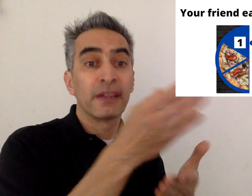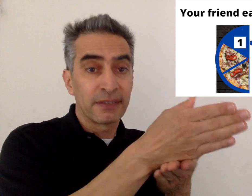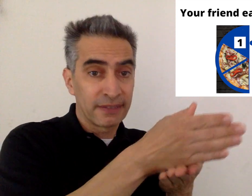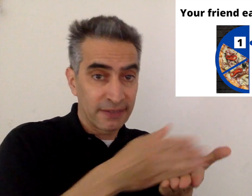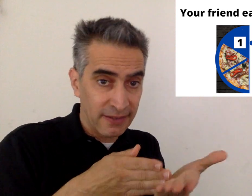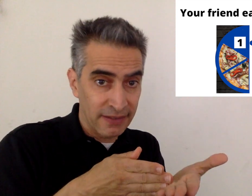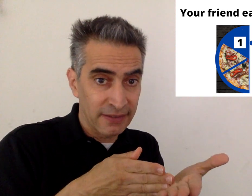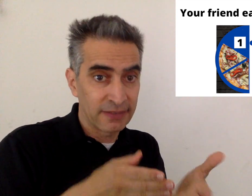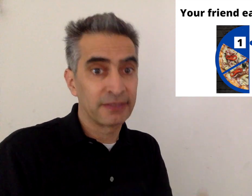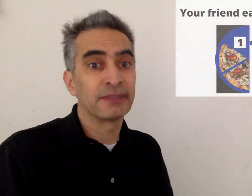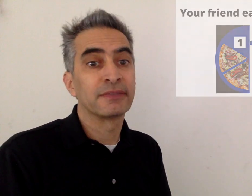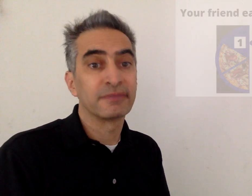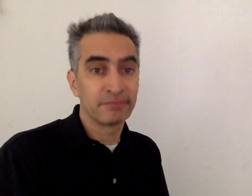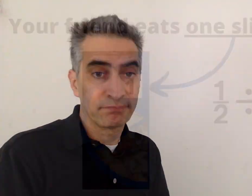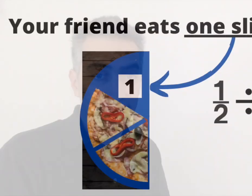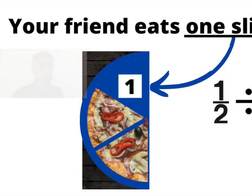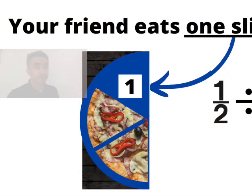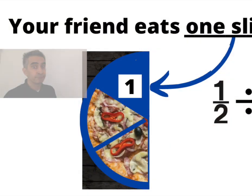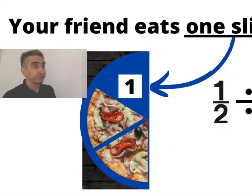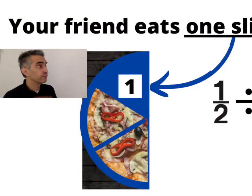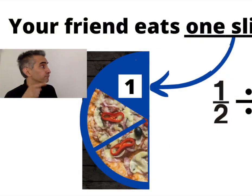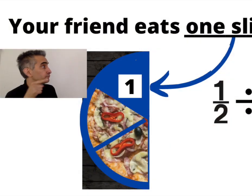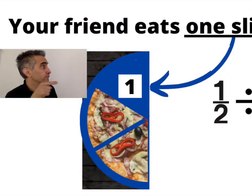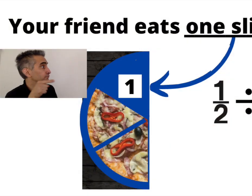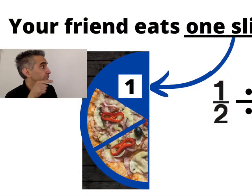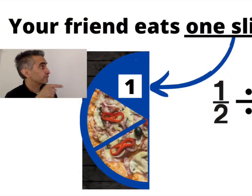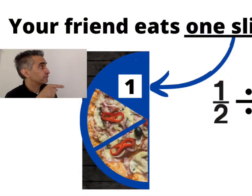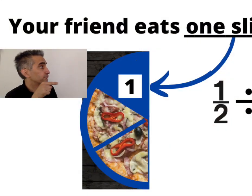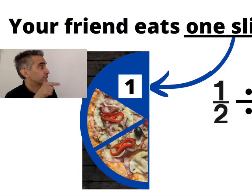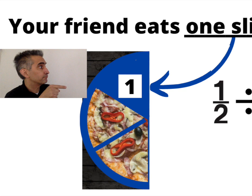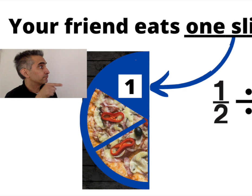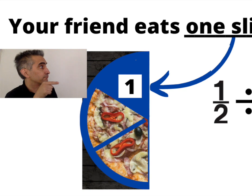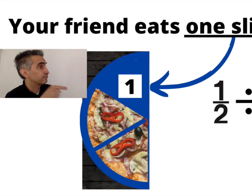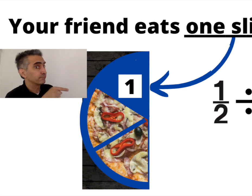Your friend eats one slice right there.